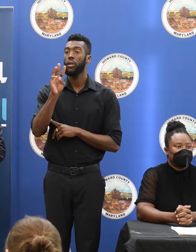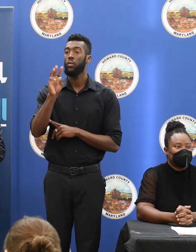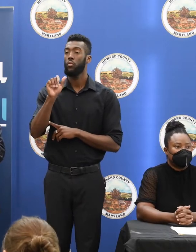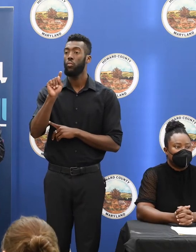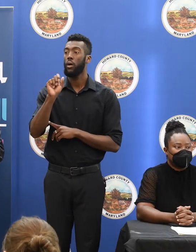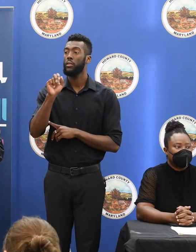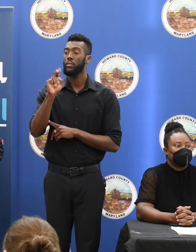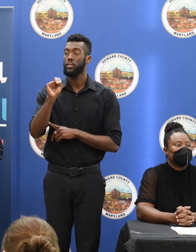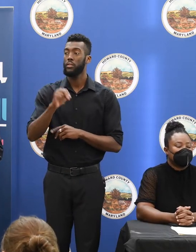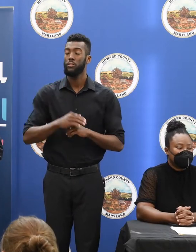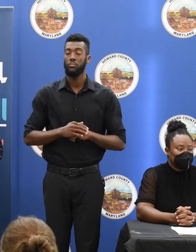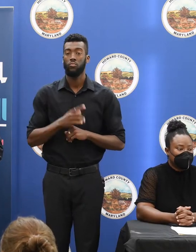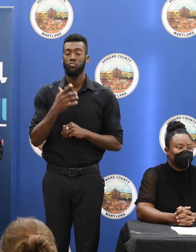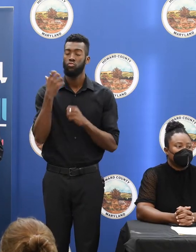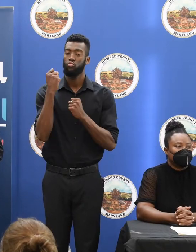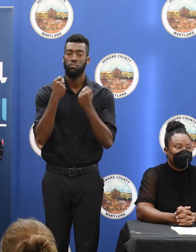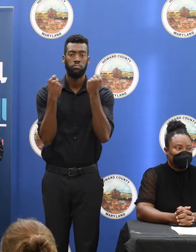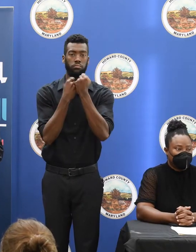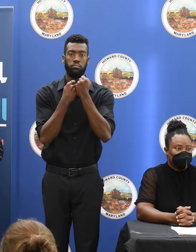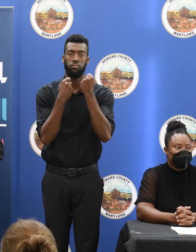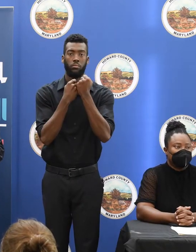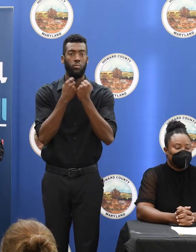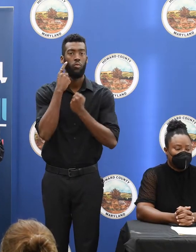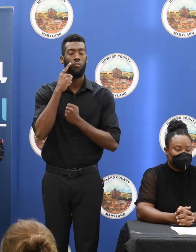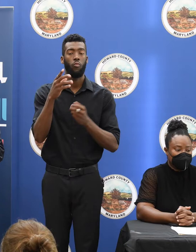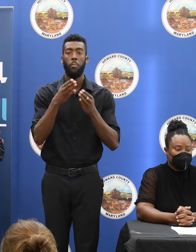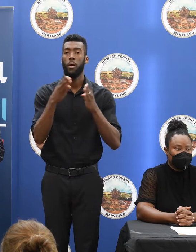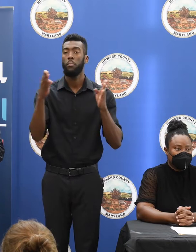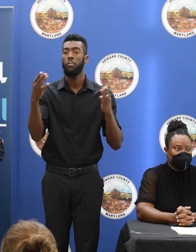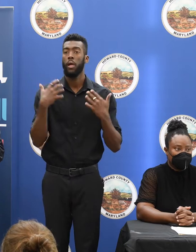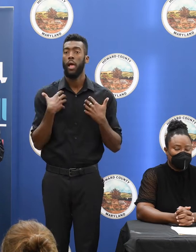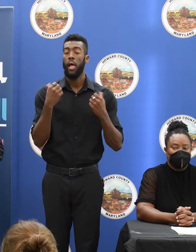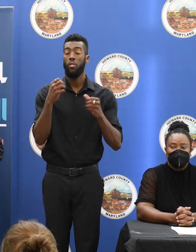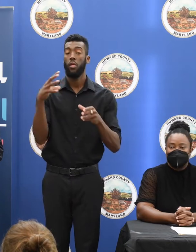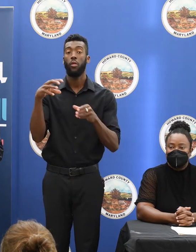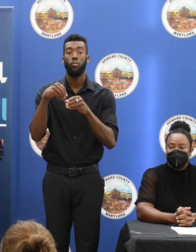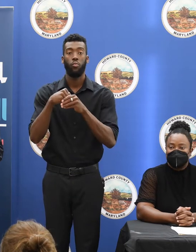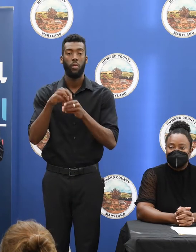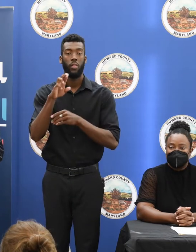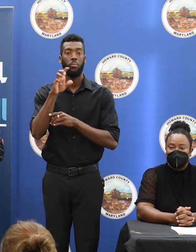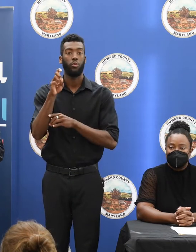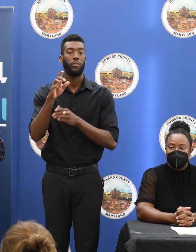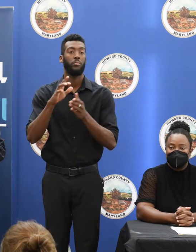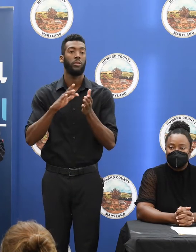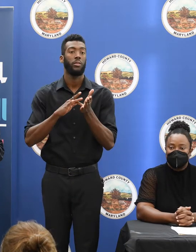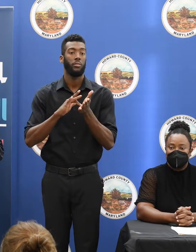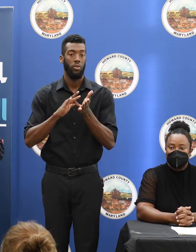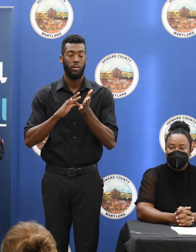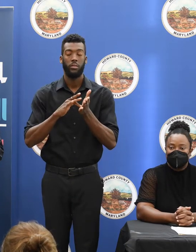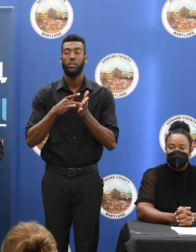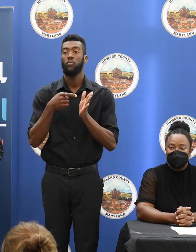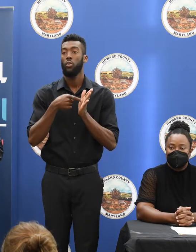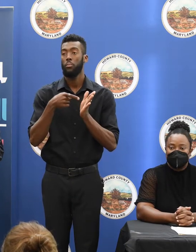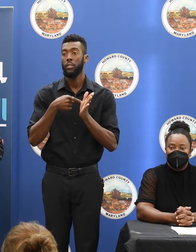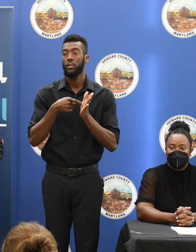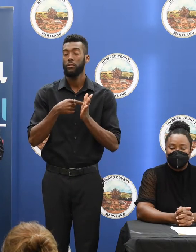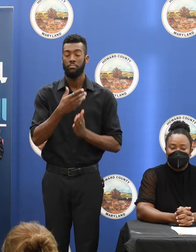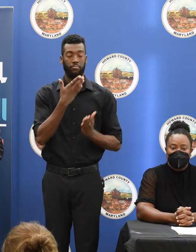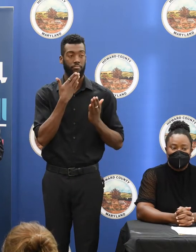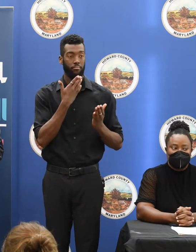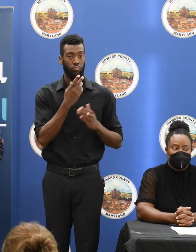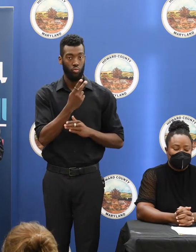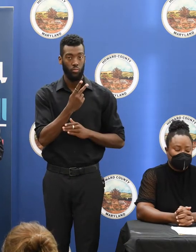Always a very strong supporter of public health including the prescription drug affordability board. want to thank the two of them and their colleagues